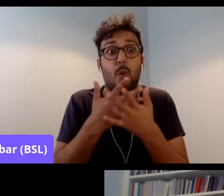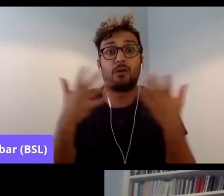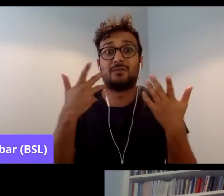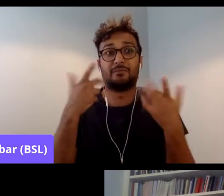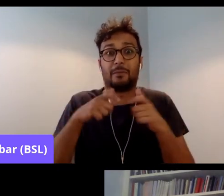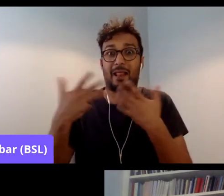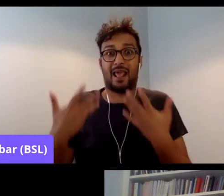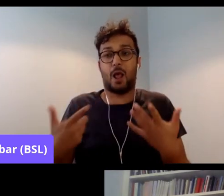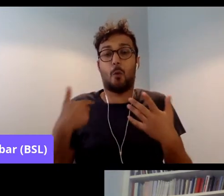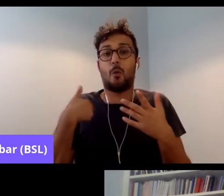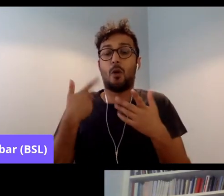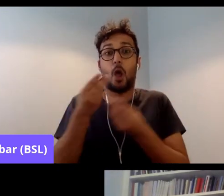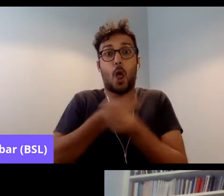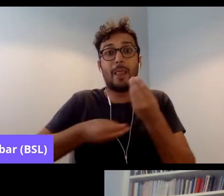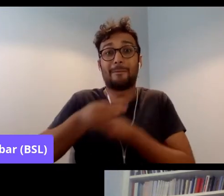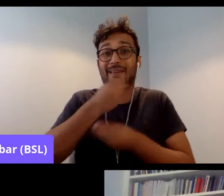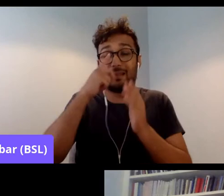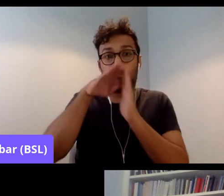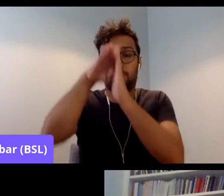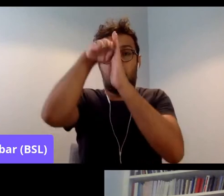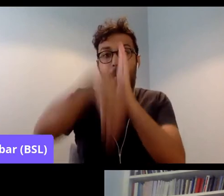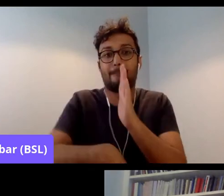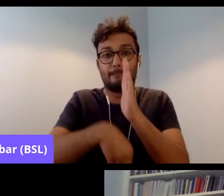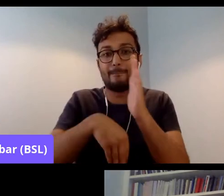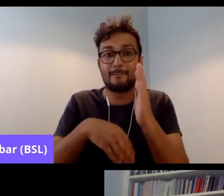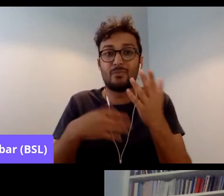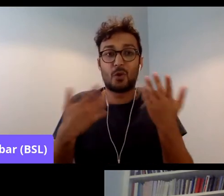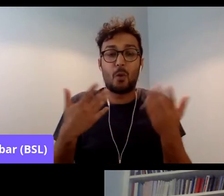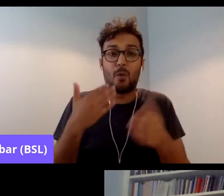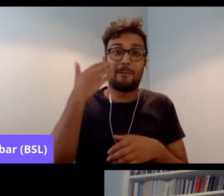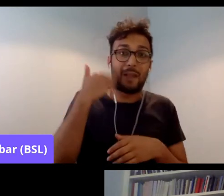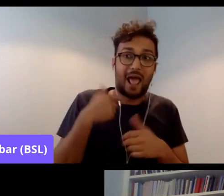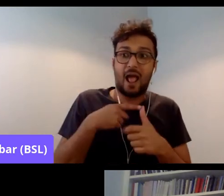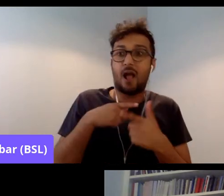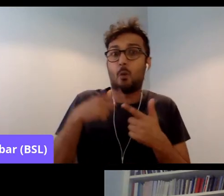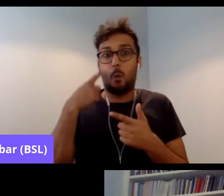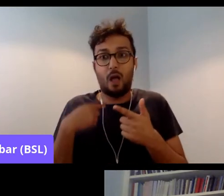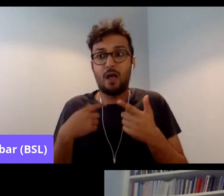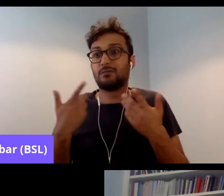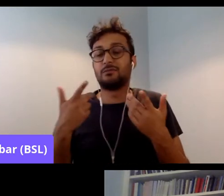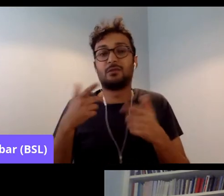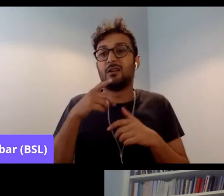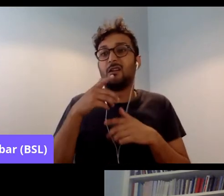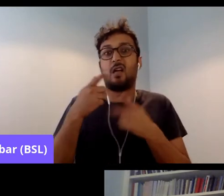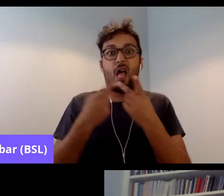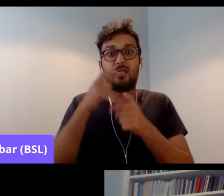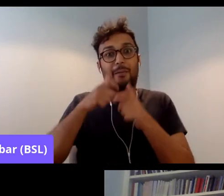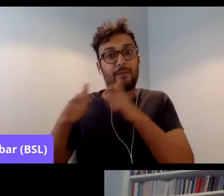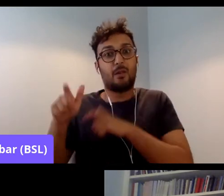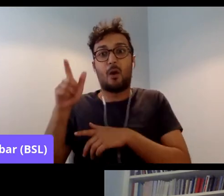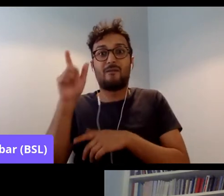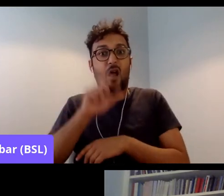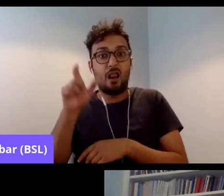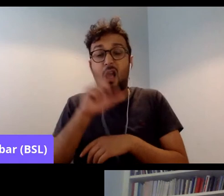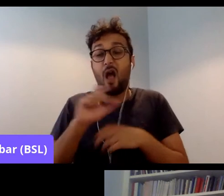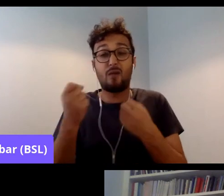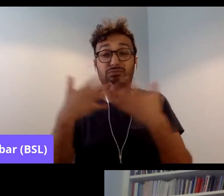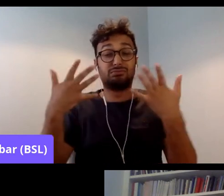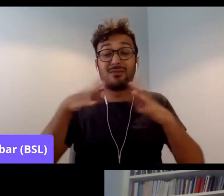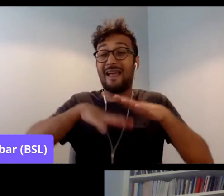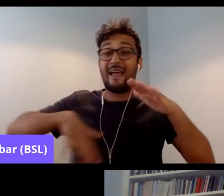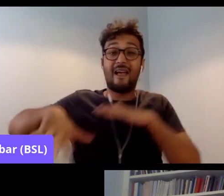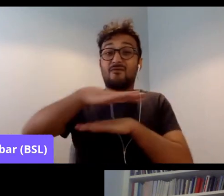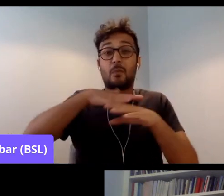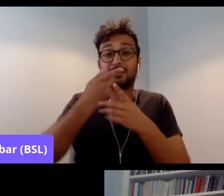of the economy of both black and white and people of color. There's a lot of suspicion of asylum seekers. And so would that